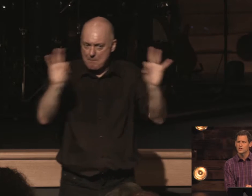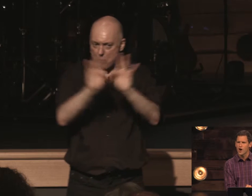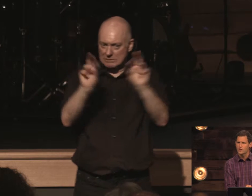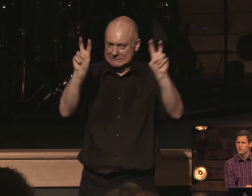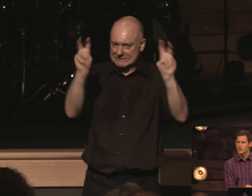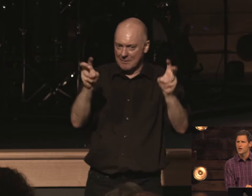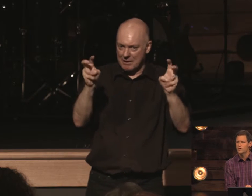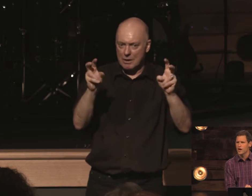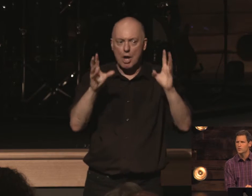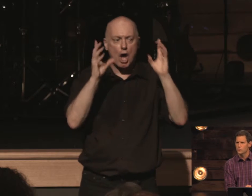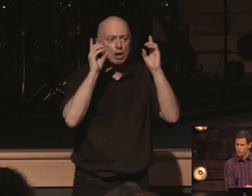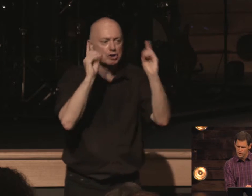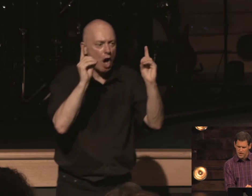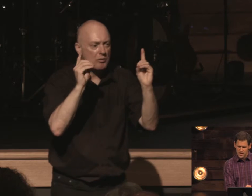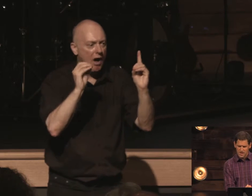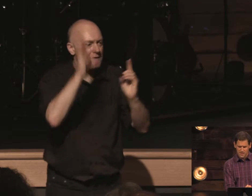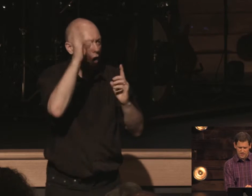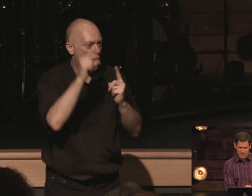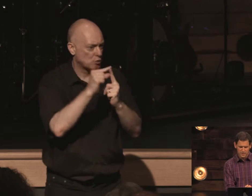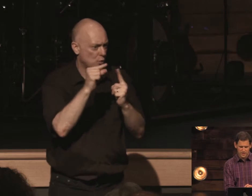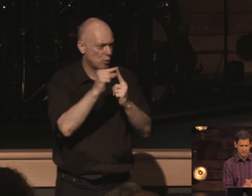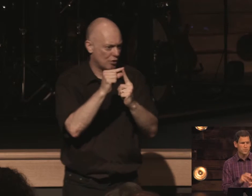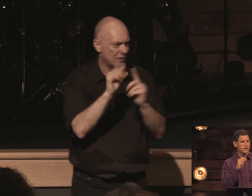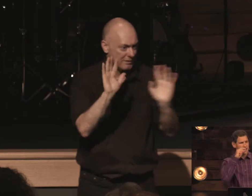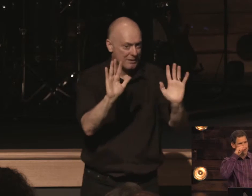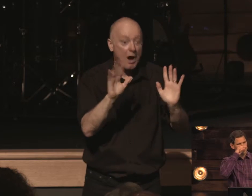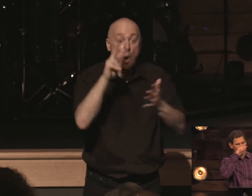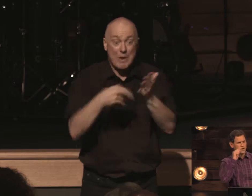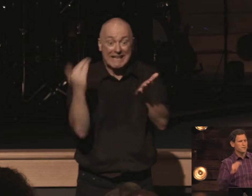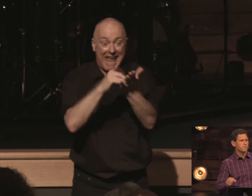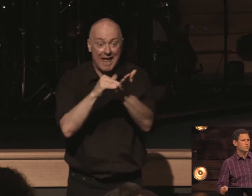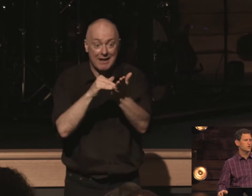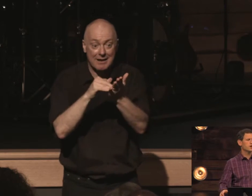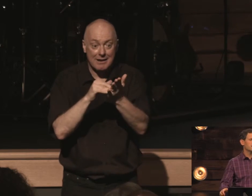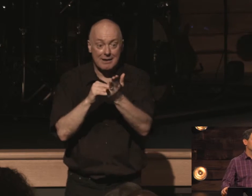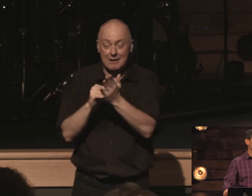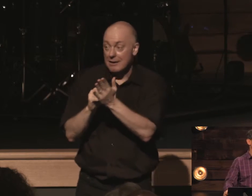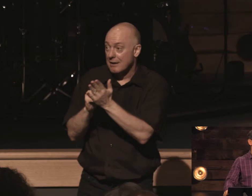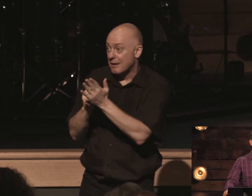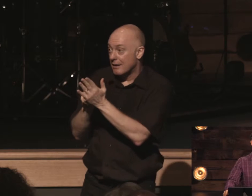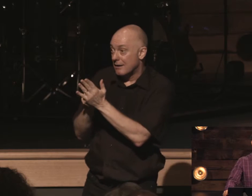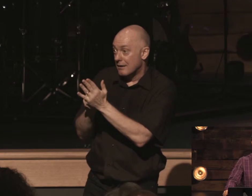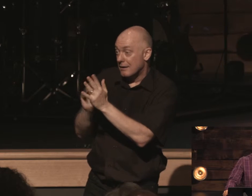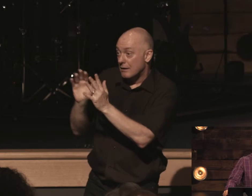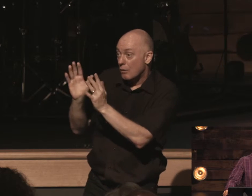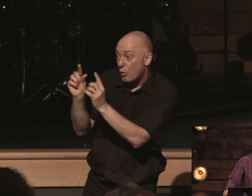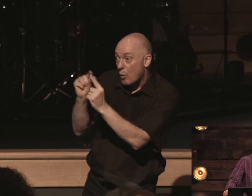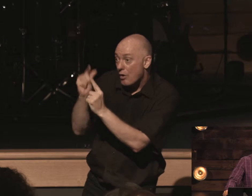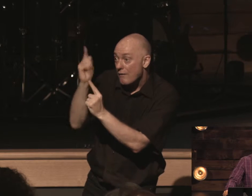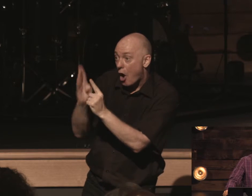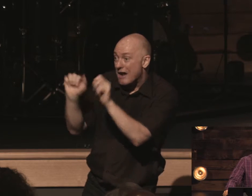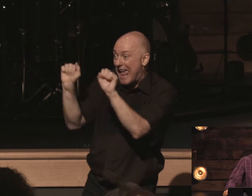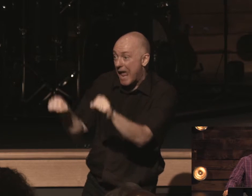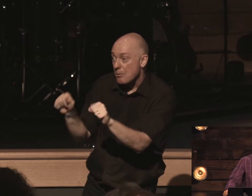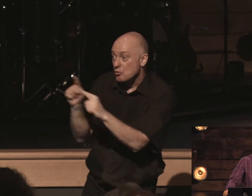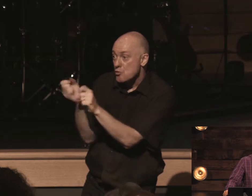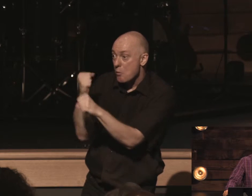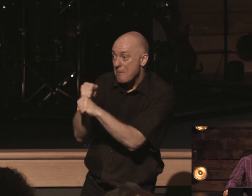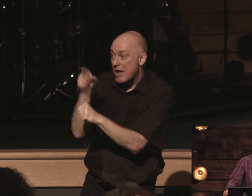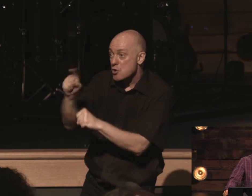doctrine of god's word that this is let read again which are able to make you wise for salvation